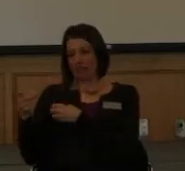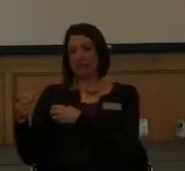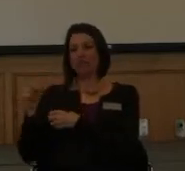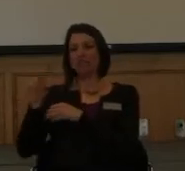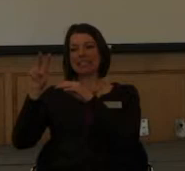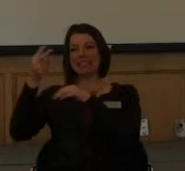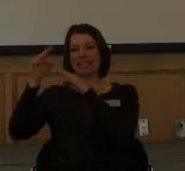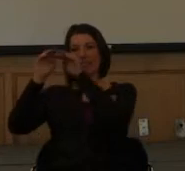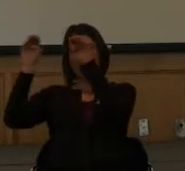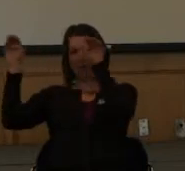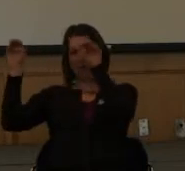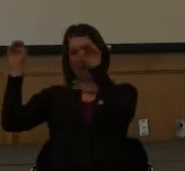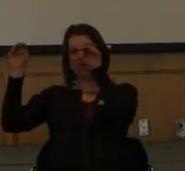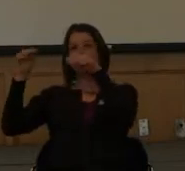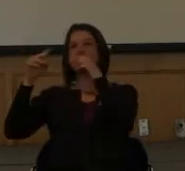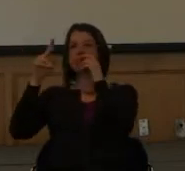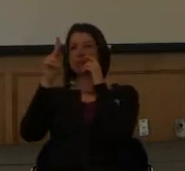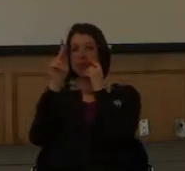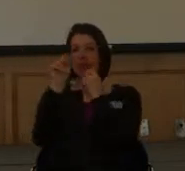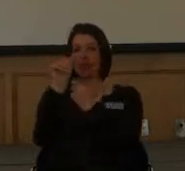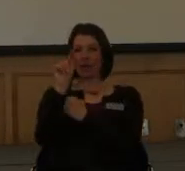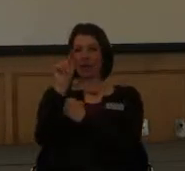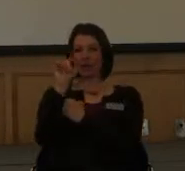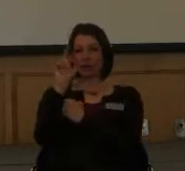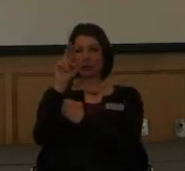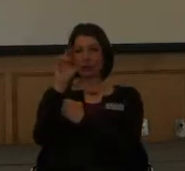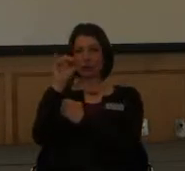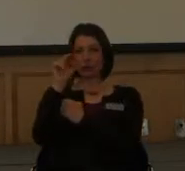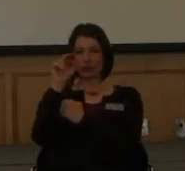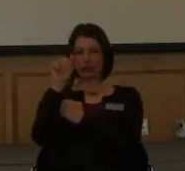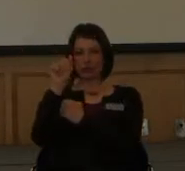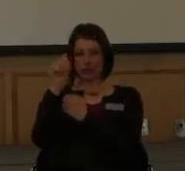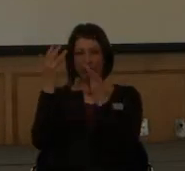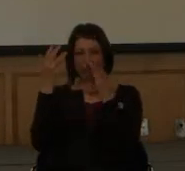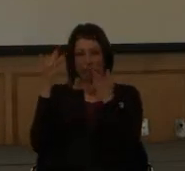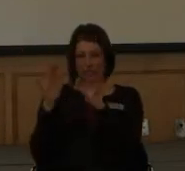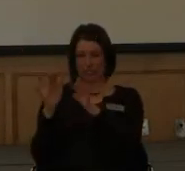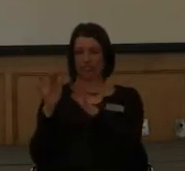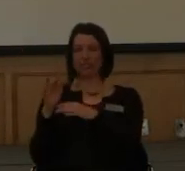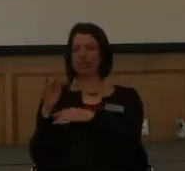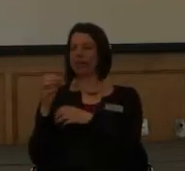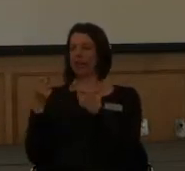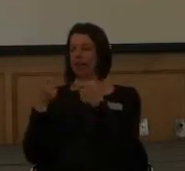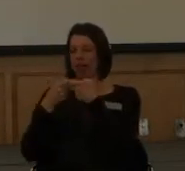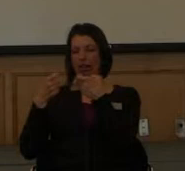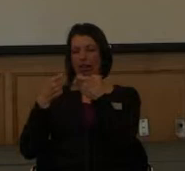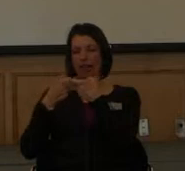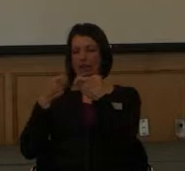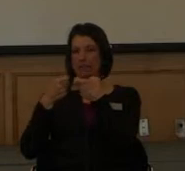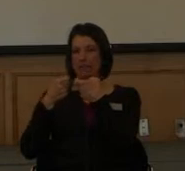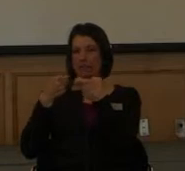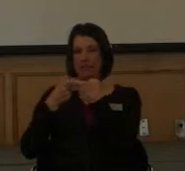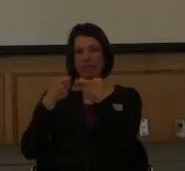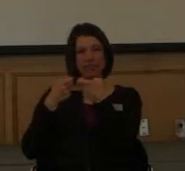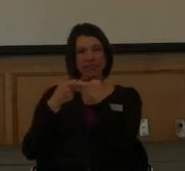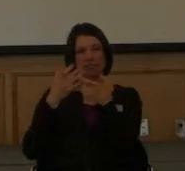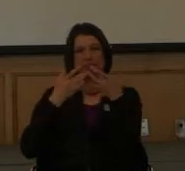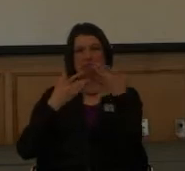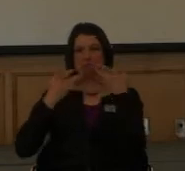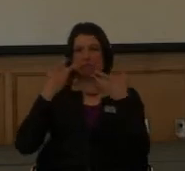After Katrina, electricity was kind of a, you know, it was a luxury.